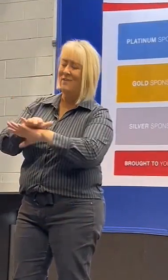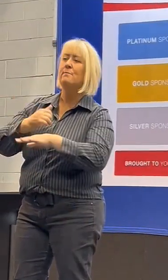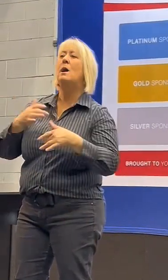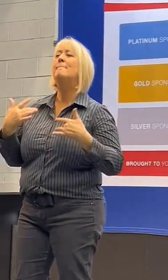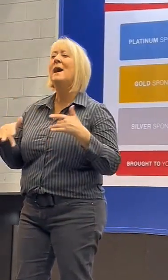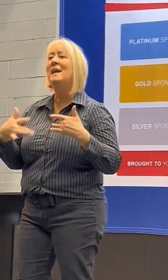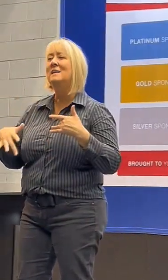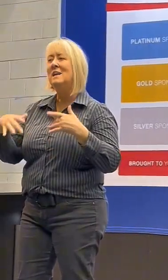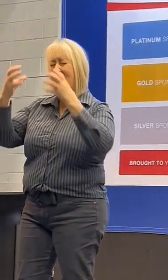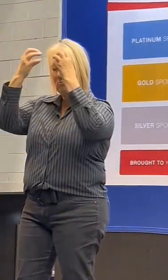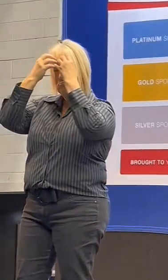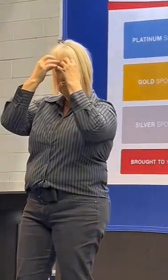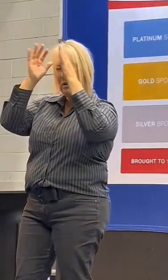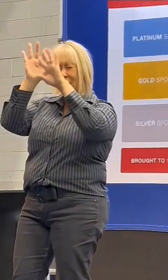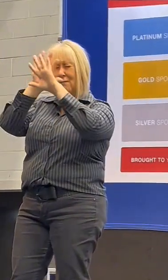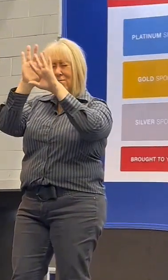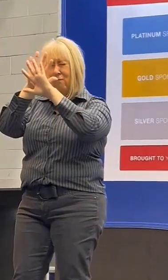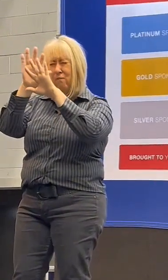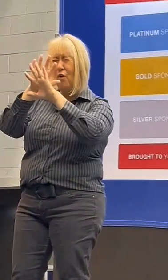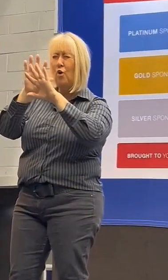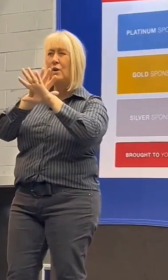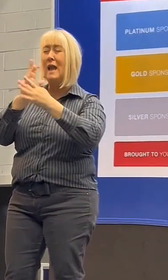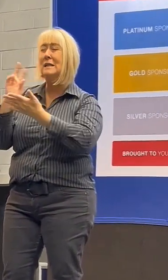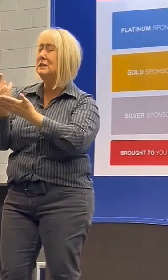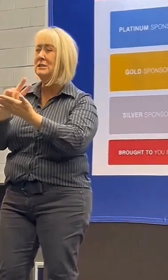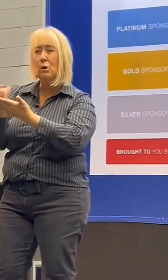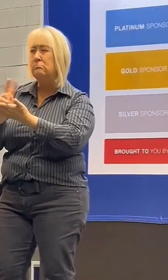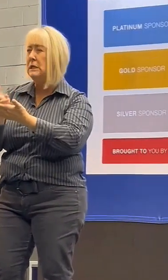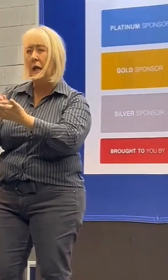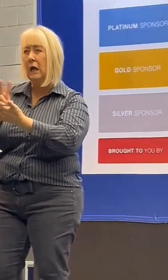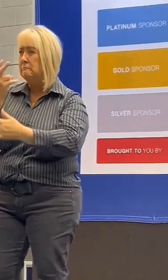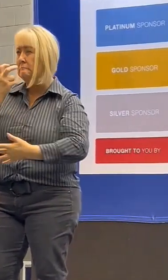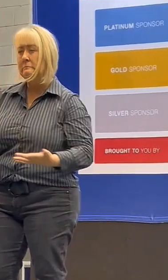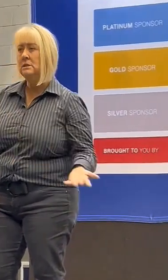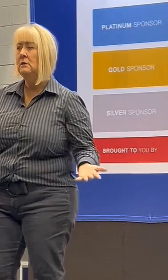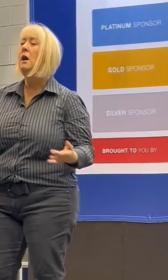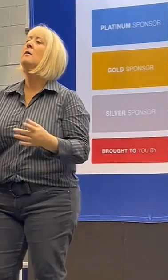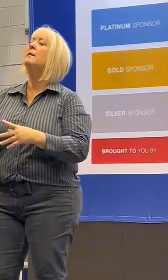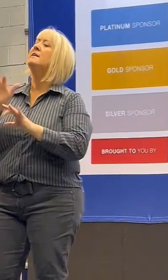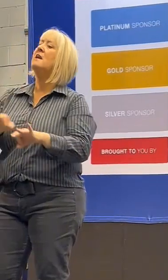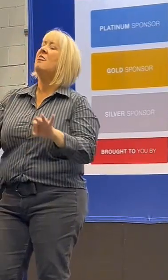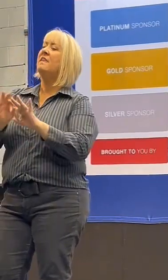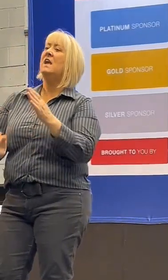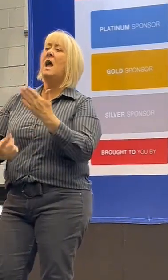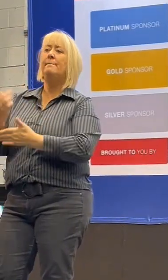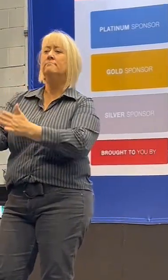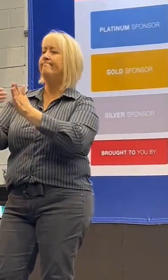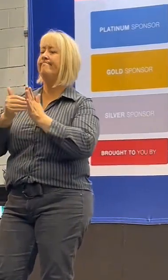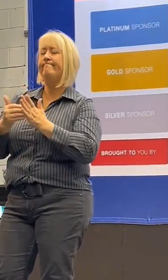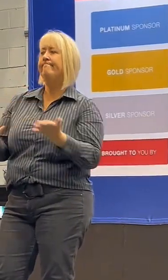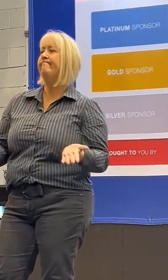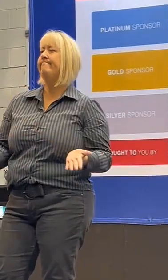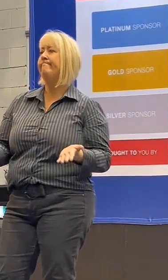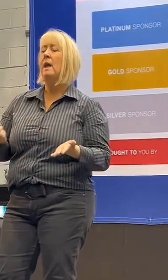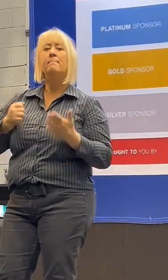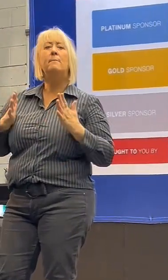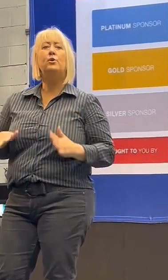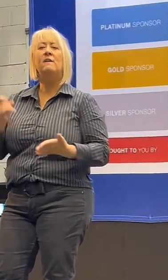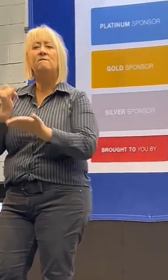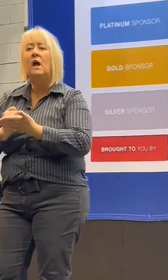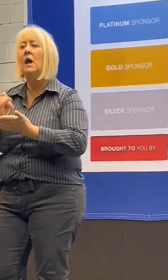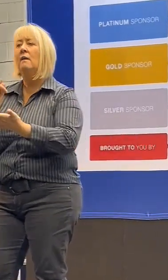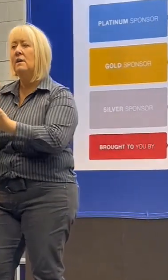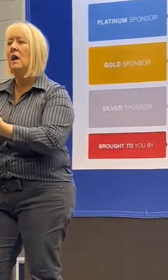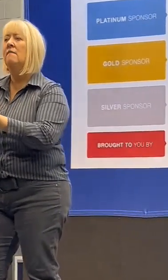brain fog, and insomnia. And of course, nothing helped. Even with my body failing me, my determination was tenacious,